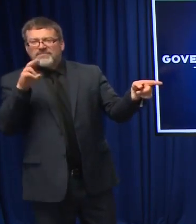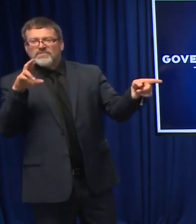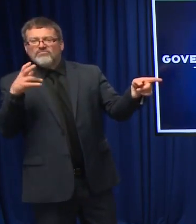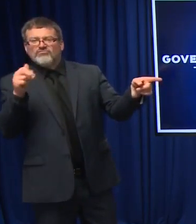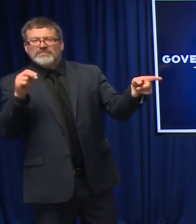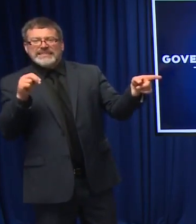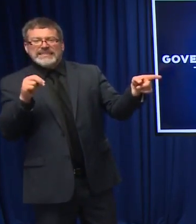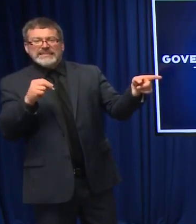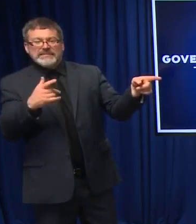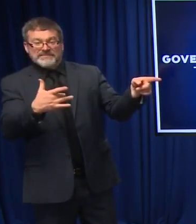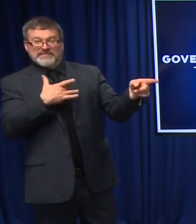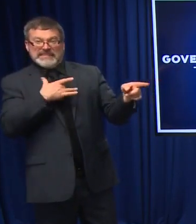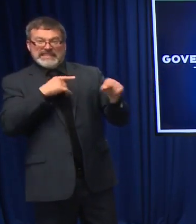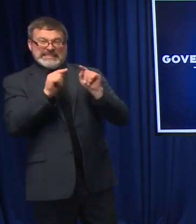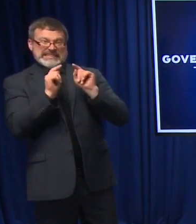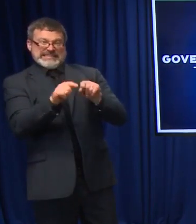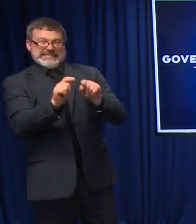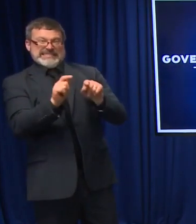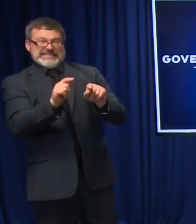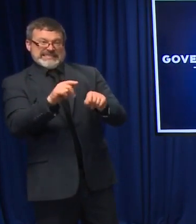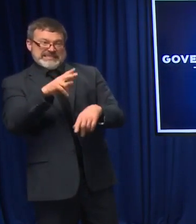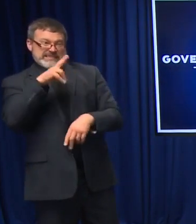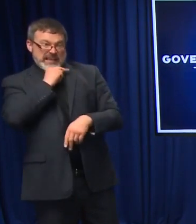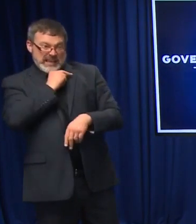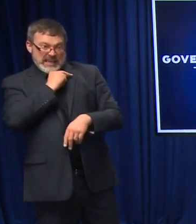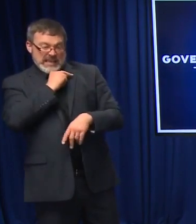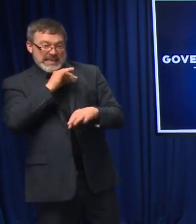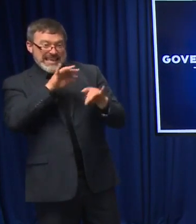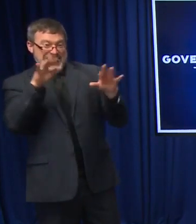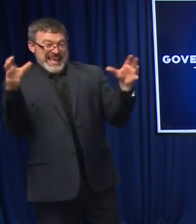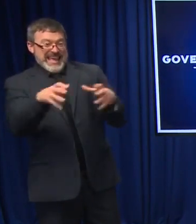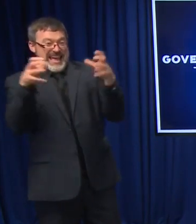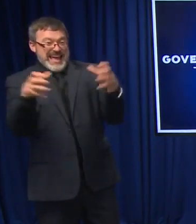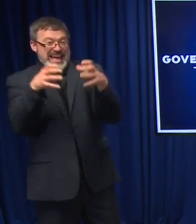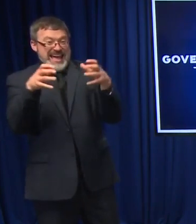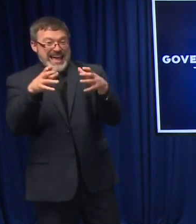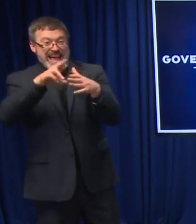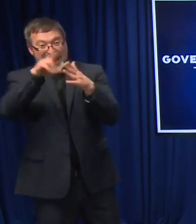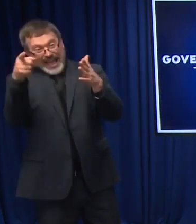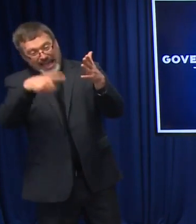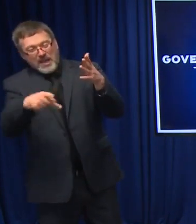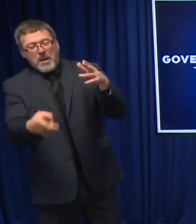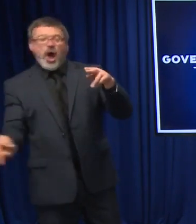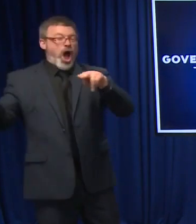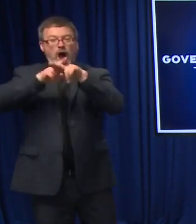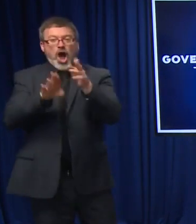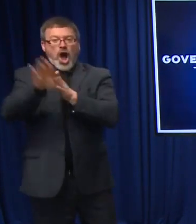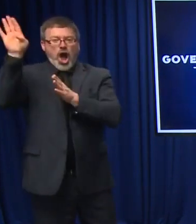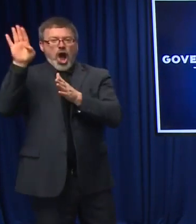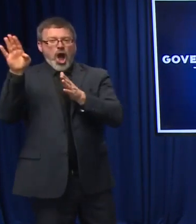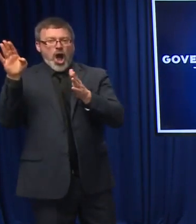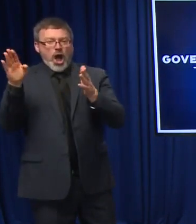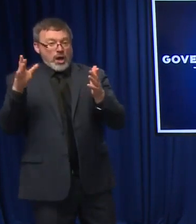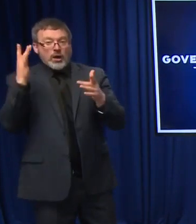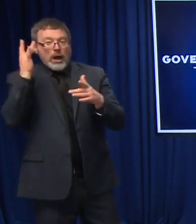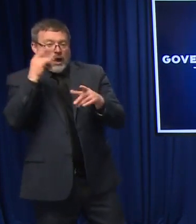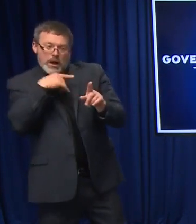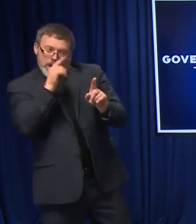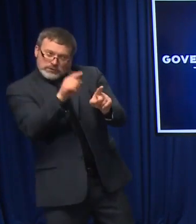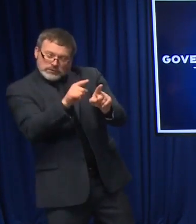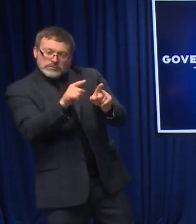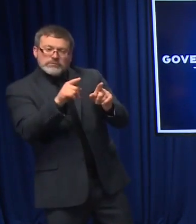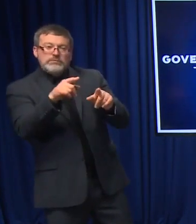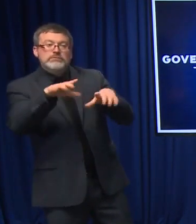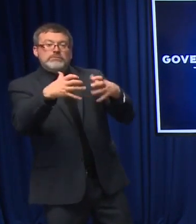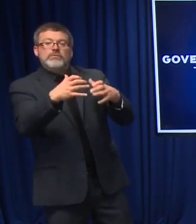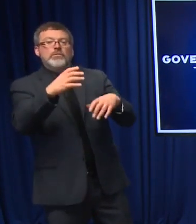big thing last year when you, I think you had more people, well, no one vaccinated, but also more people taking precautions. How concerned are you about, you